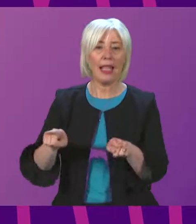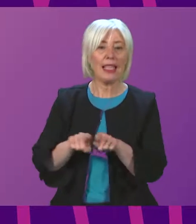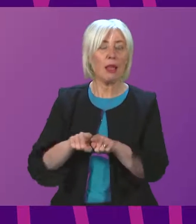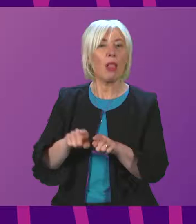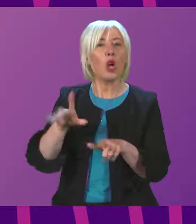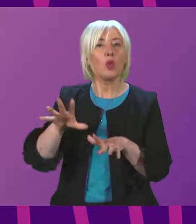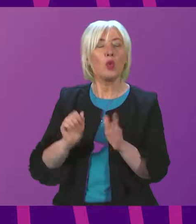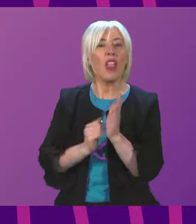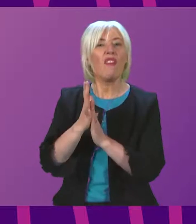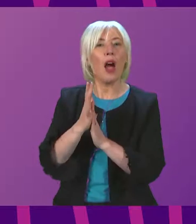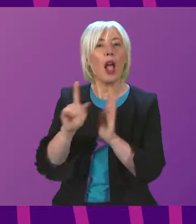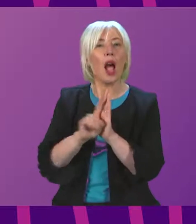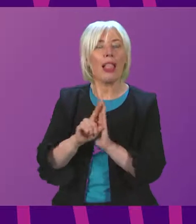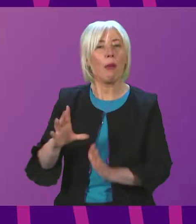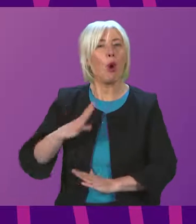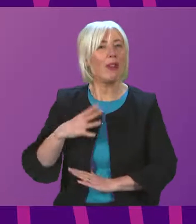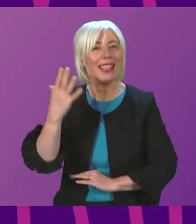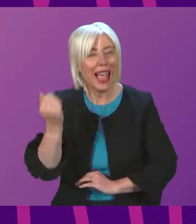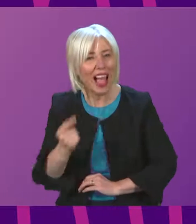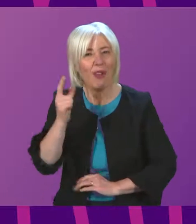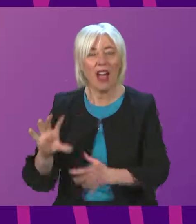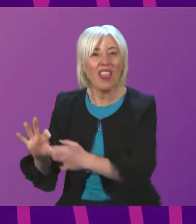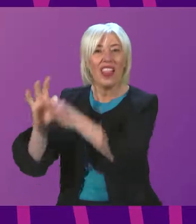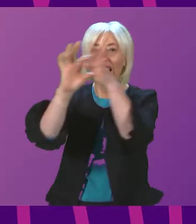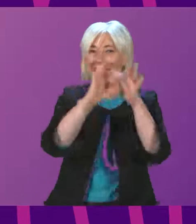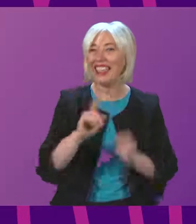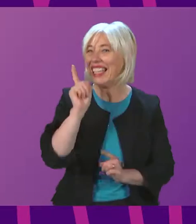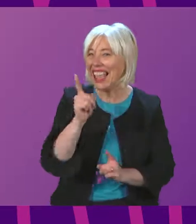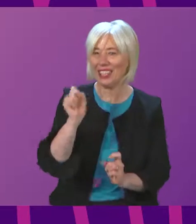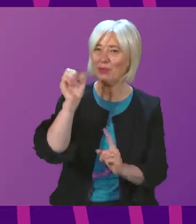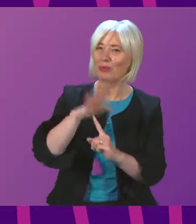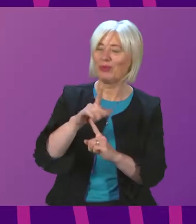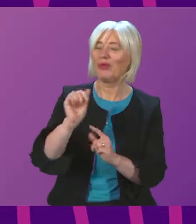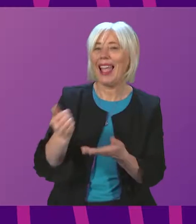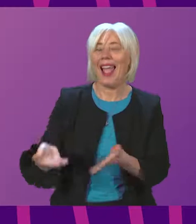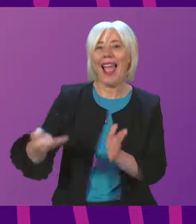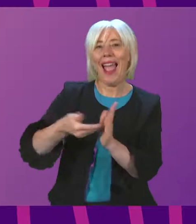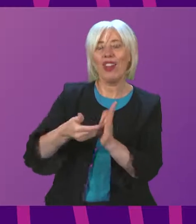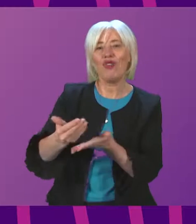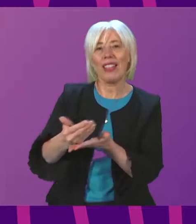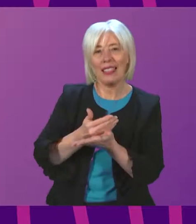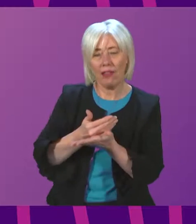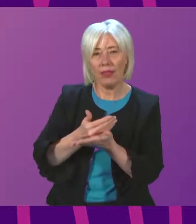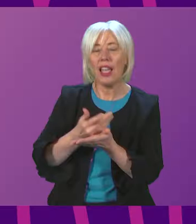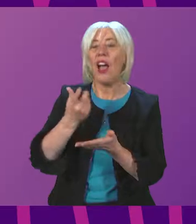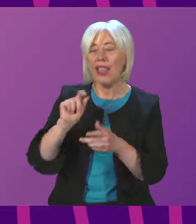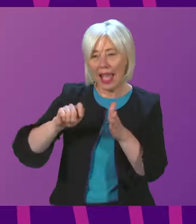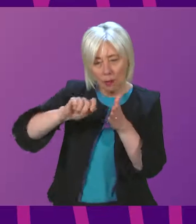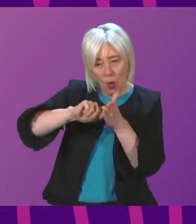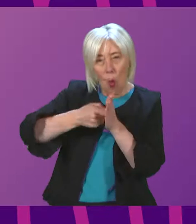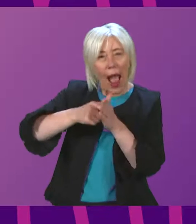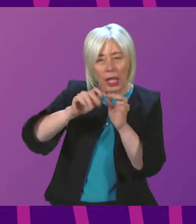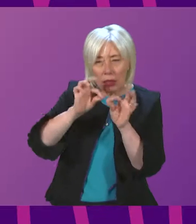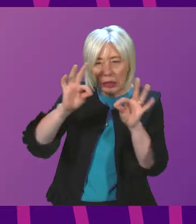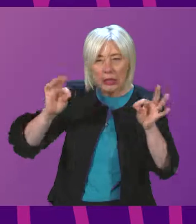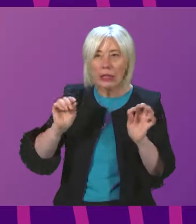already have, but that important interlinking provides that extra safety. Whilst they can be wired into homes, most